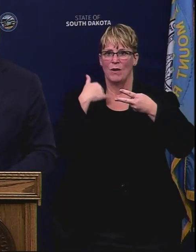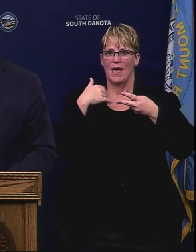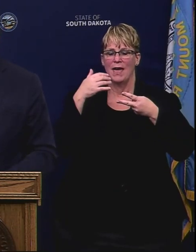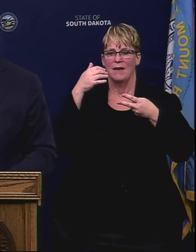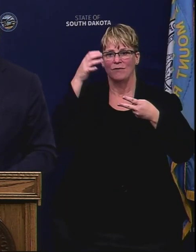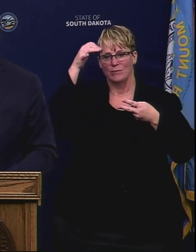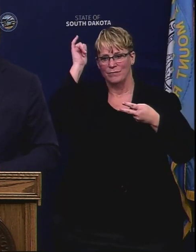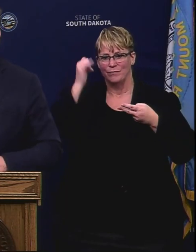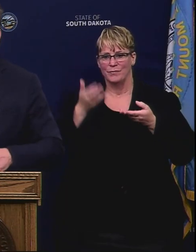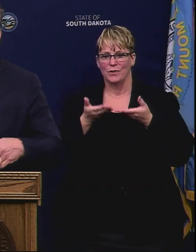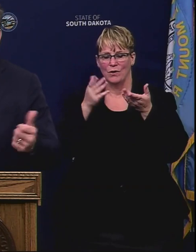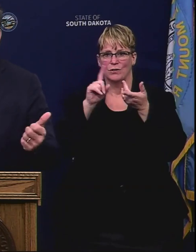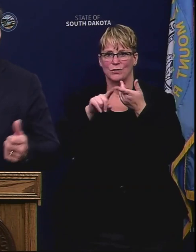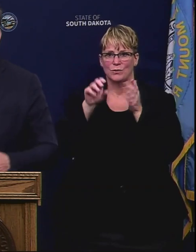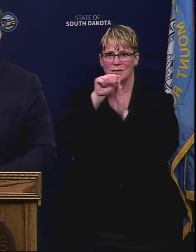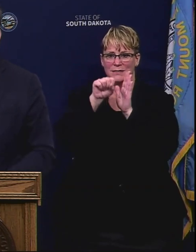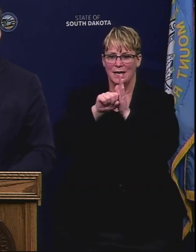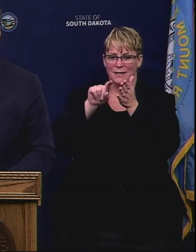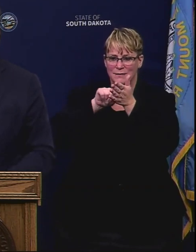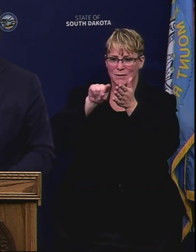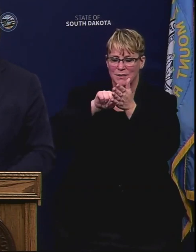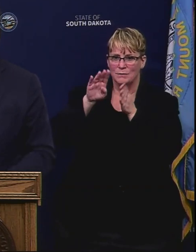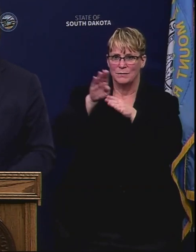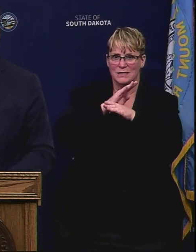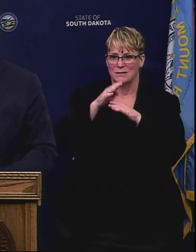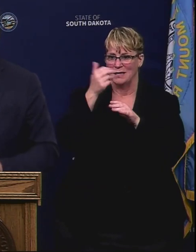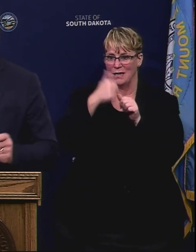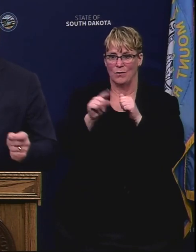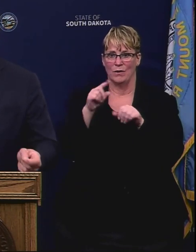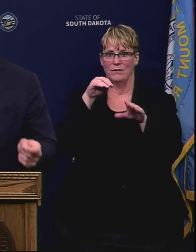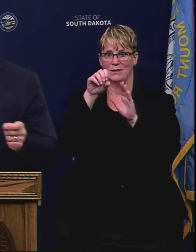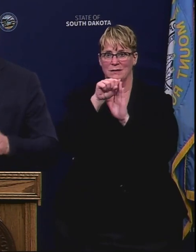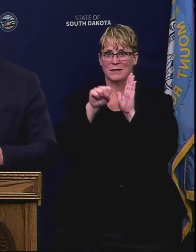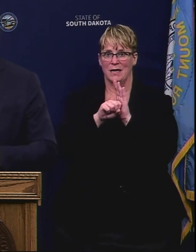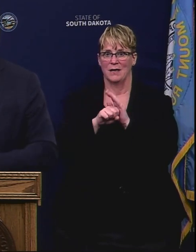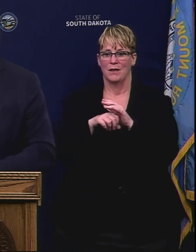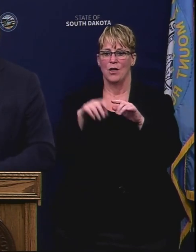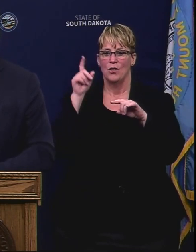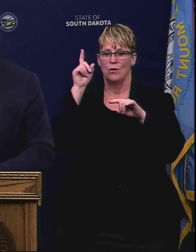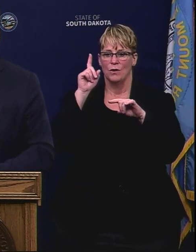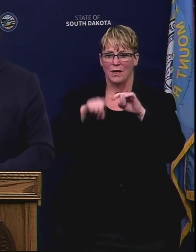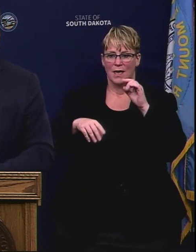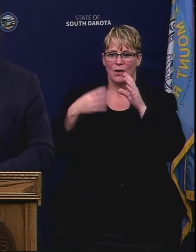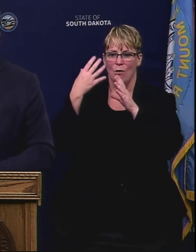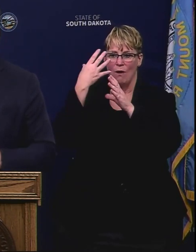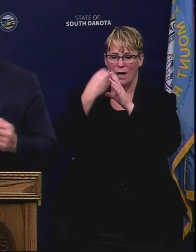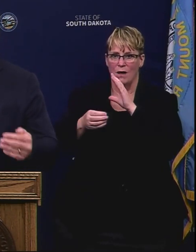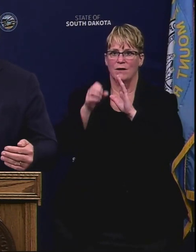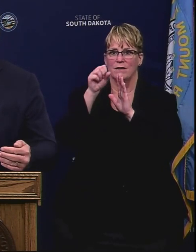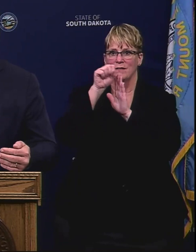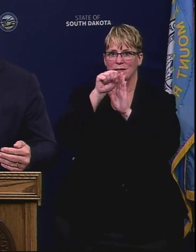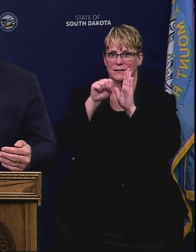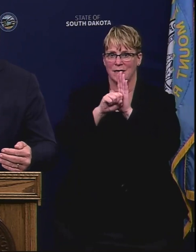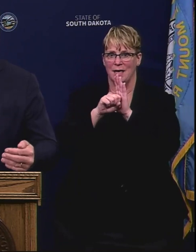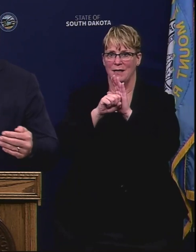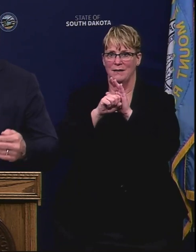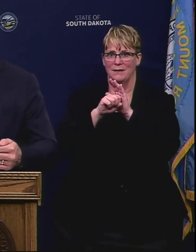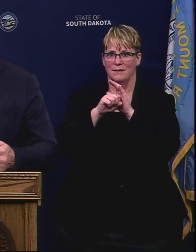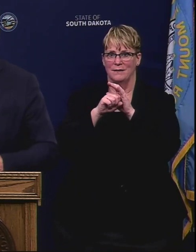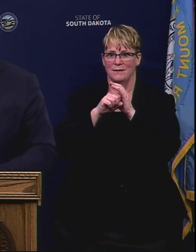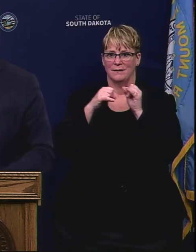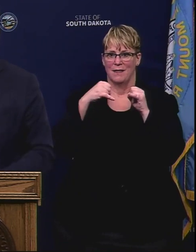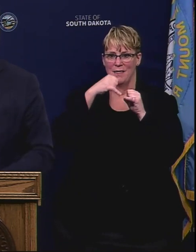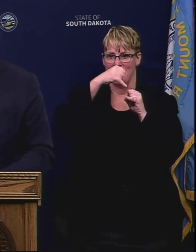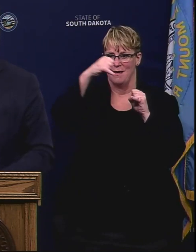state inspected plant, it can go any place in the state, can't cross out out of the state line because of federal laws and